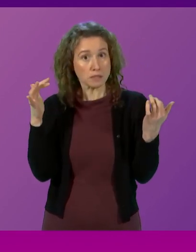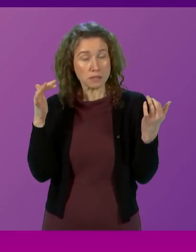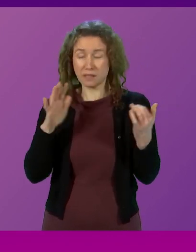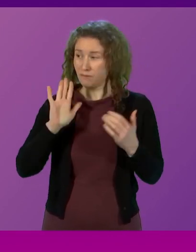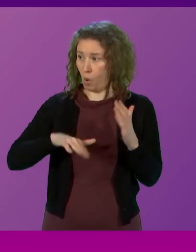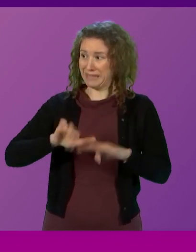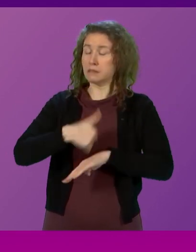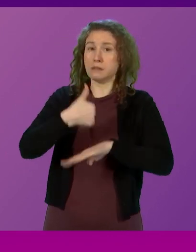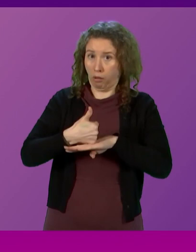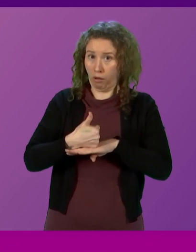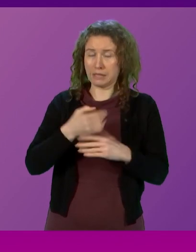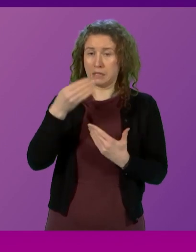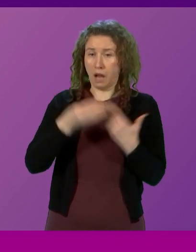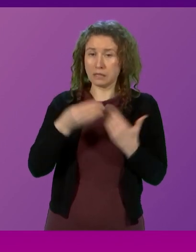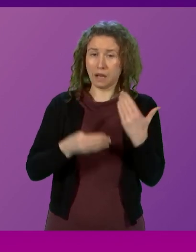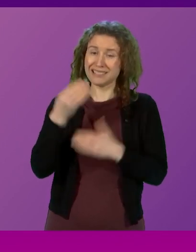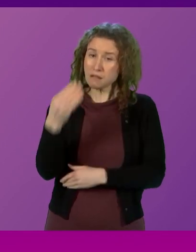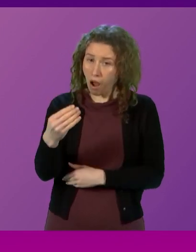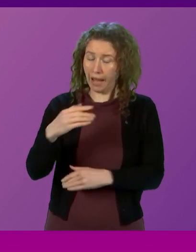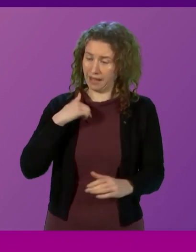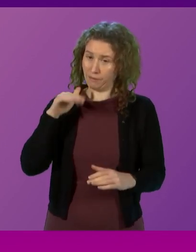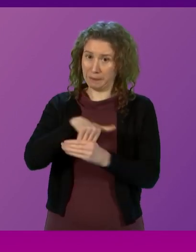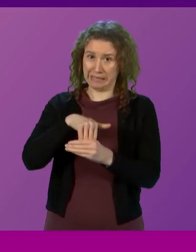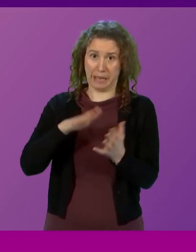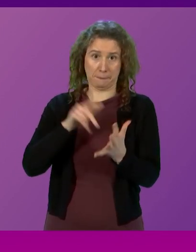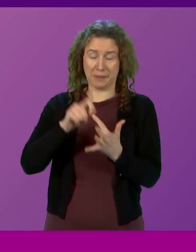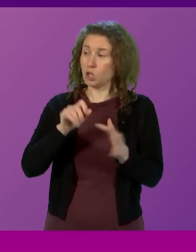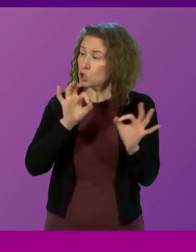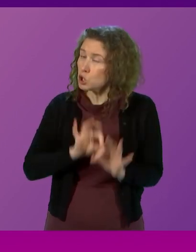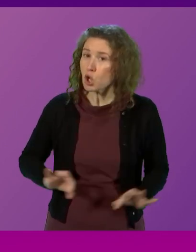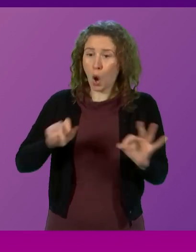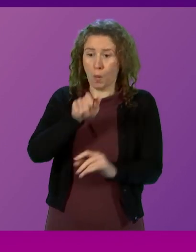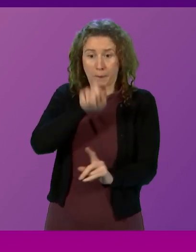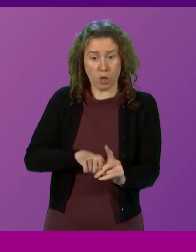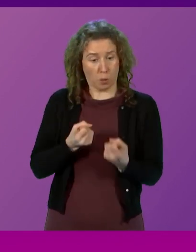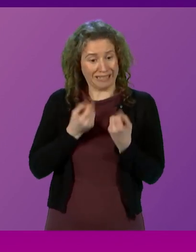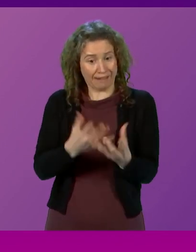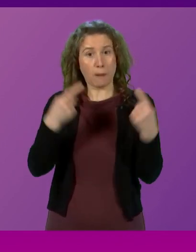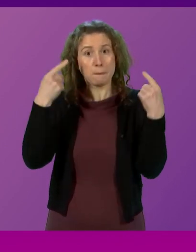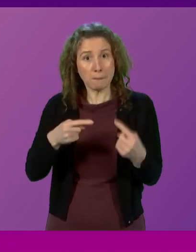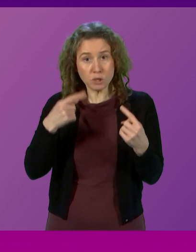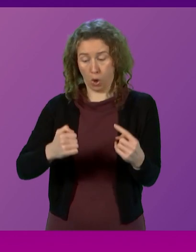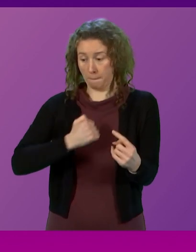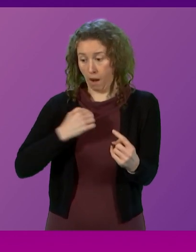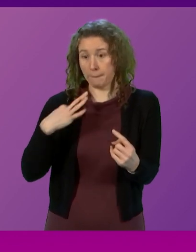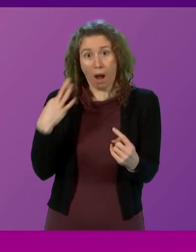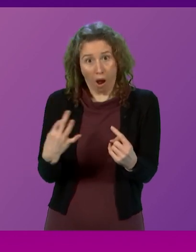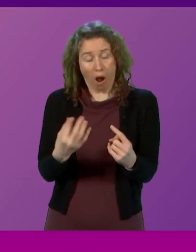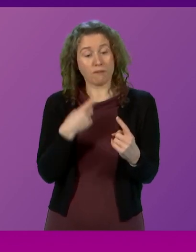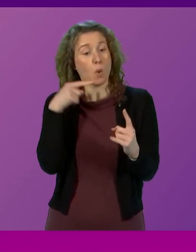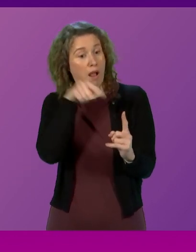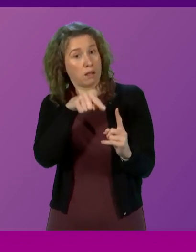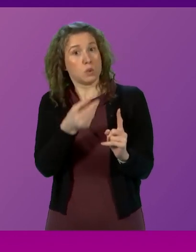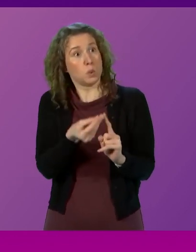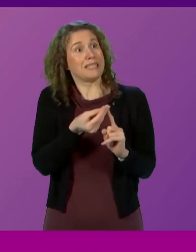foundation in 1999 that no individual was authorised on my behalf to disclose